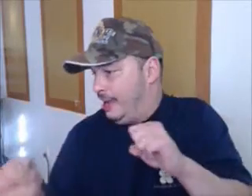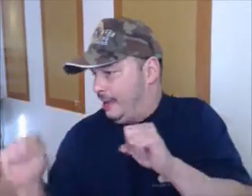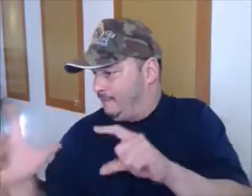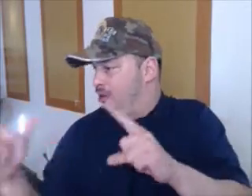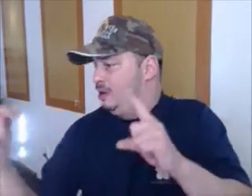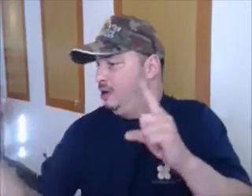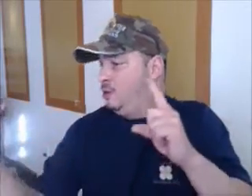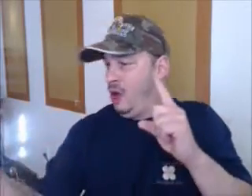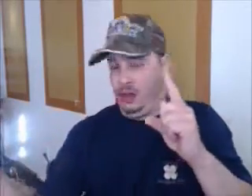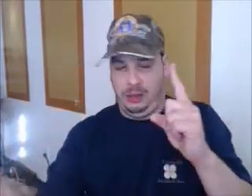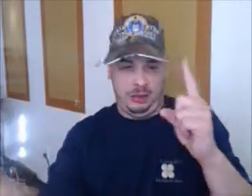It's gonna come.